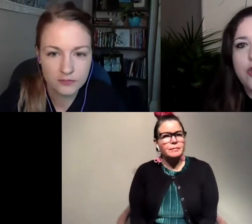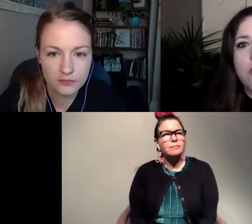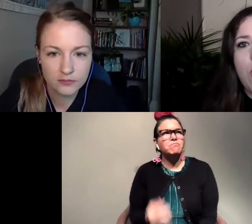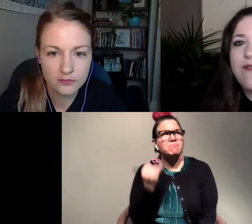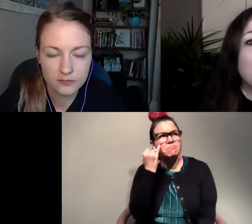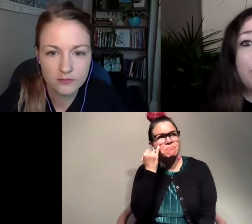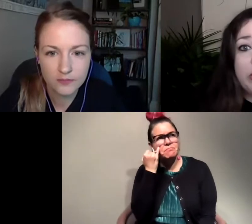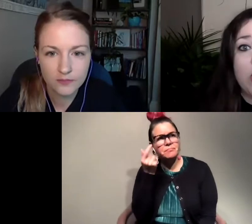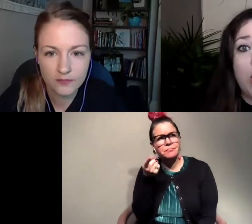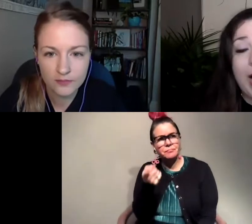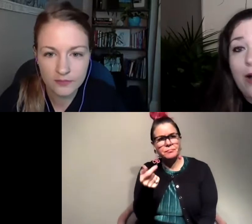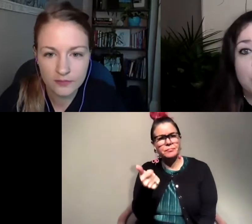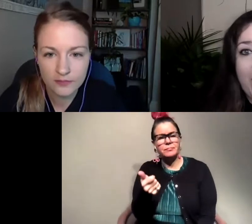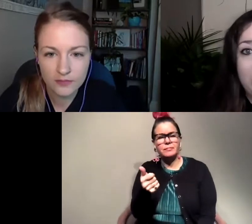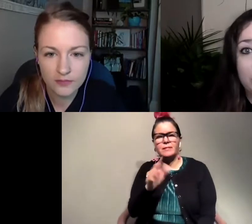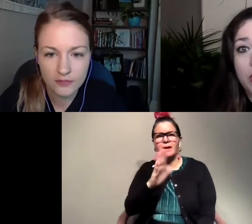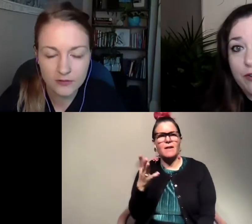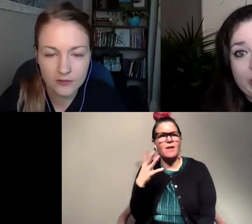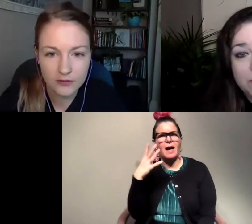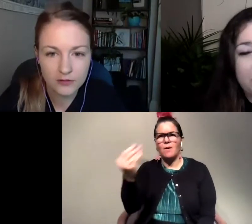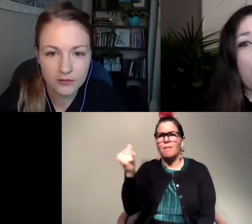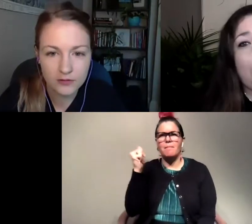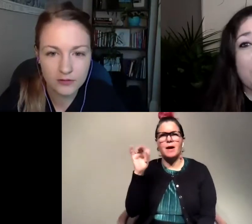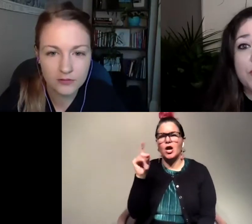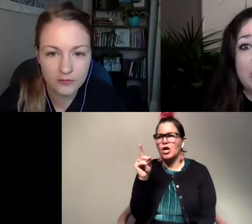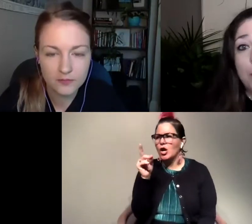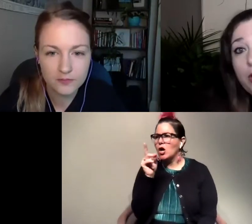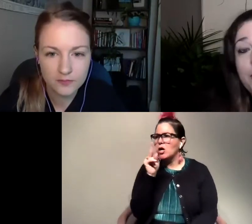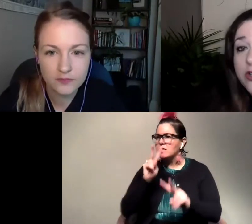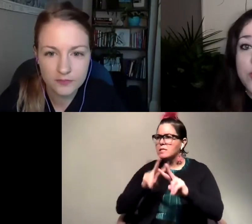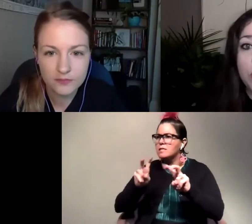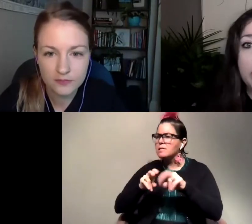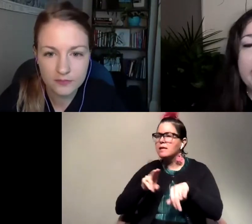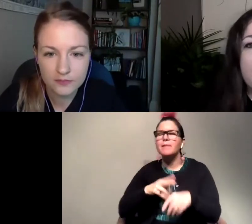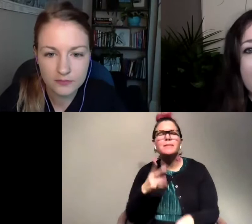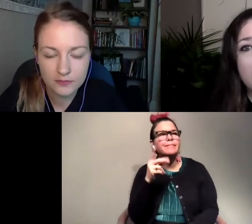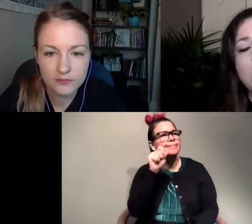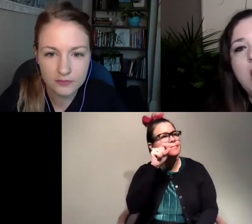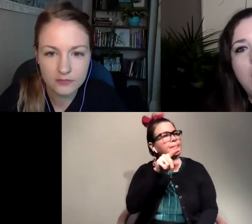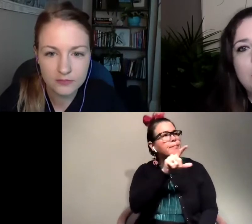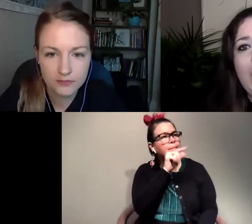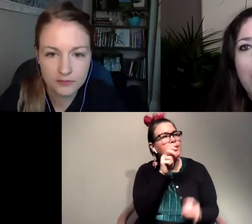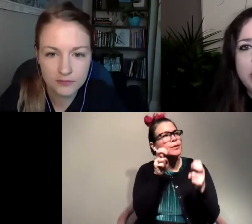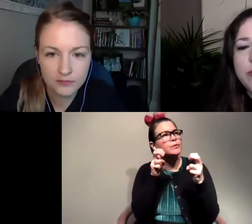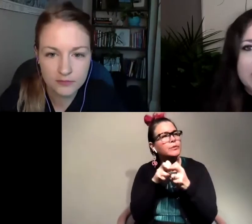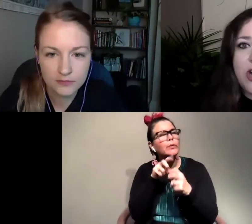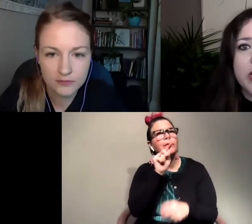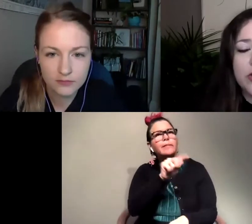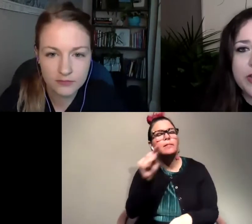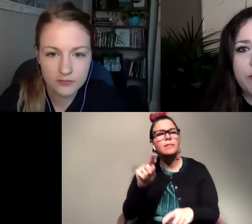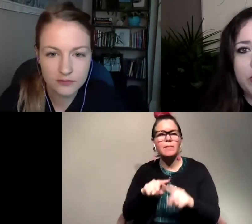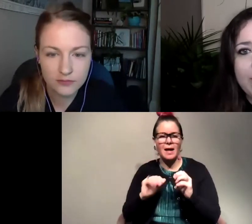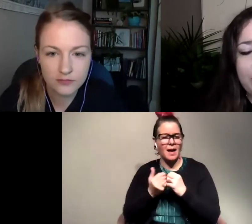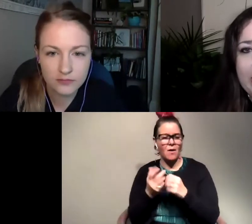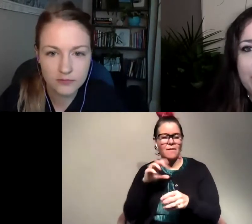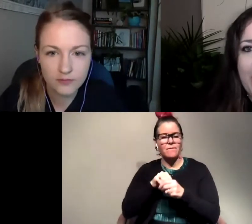you have never really gone out in your backyard looking for nature before maybe you've seen a bird or a squirrel here and there. How do you get started